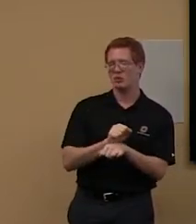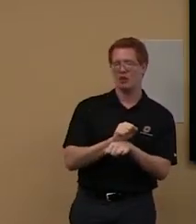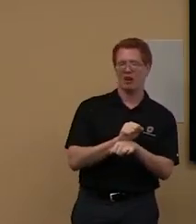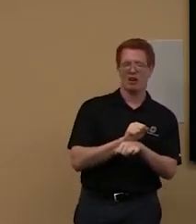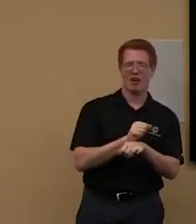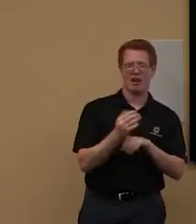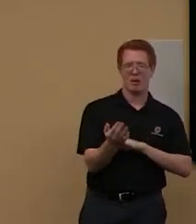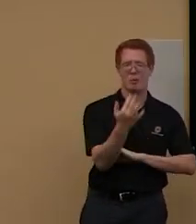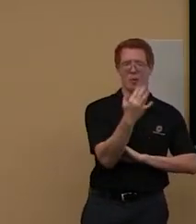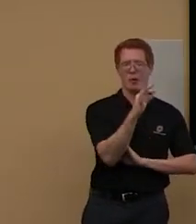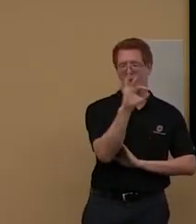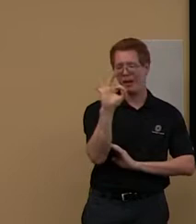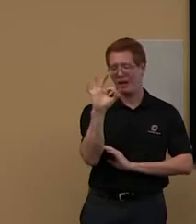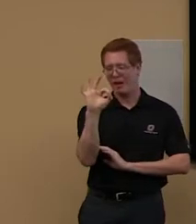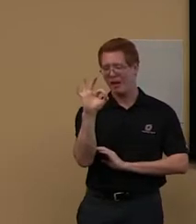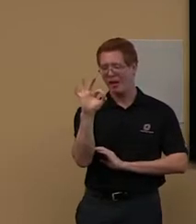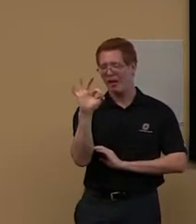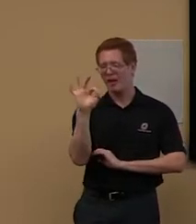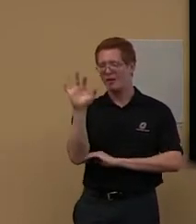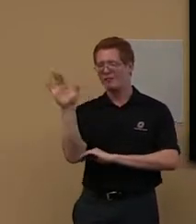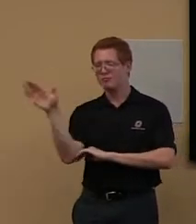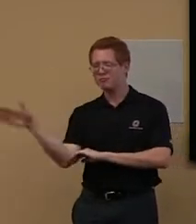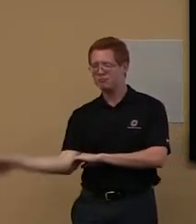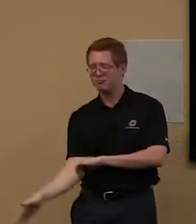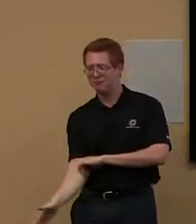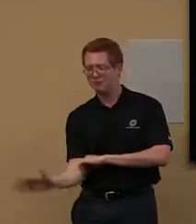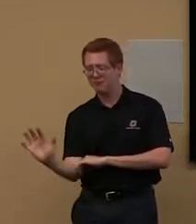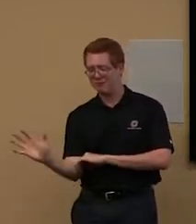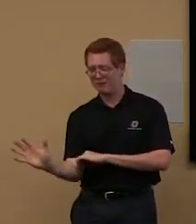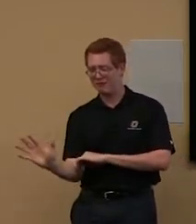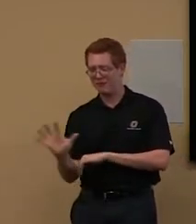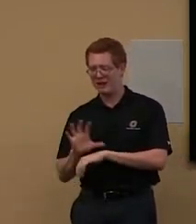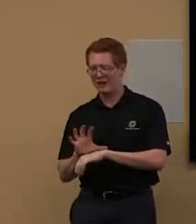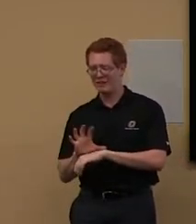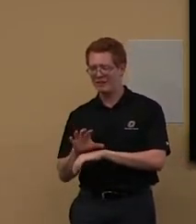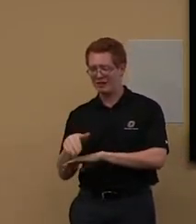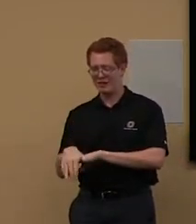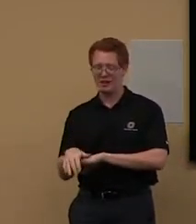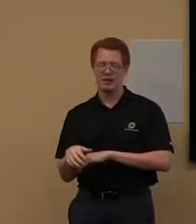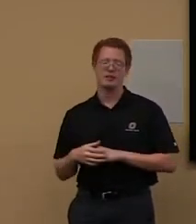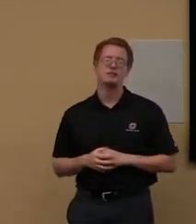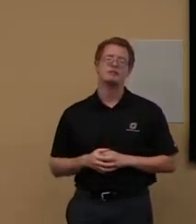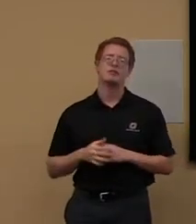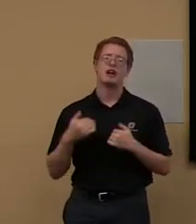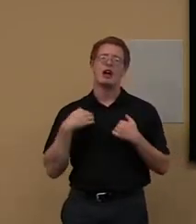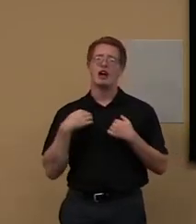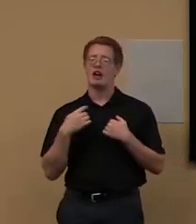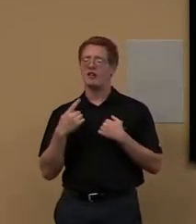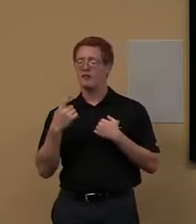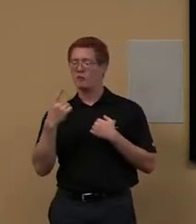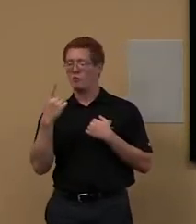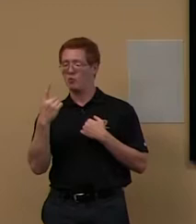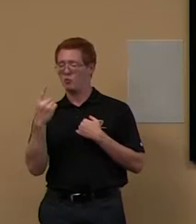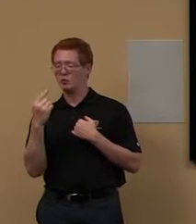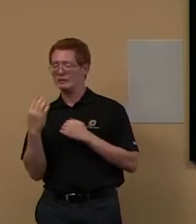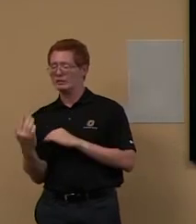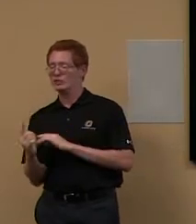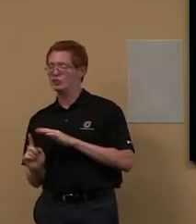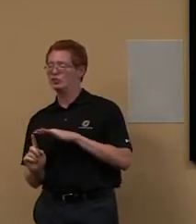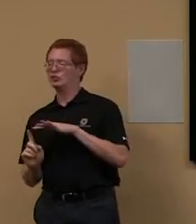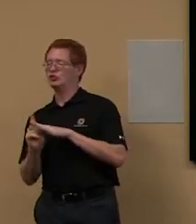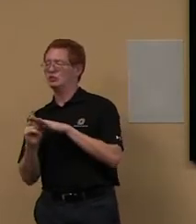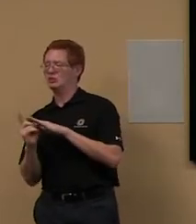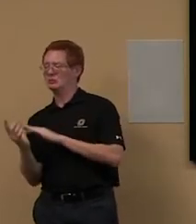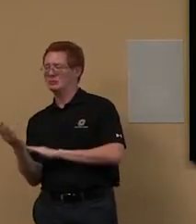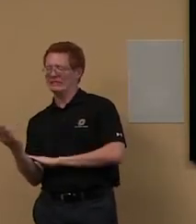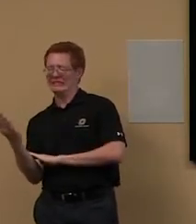someone gets here. We have one librarian who gets here at 7 o'clock in the morning. So, um, and, and many of us, you know, there, there's at least one of